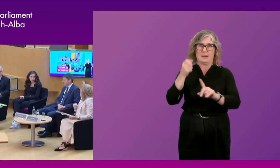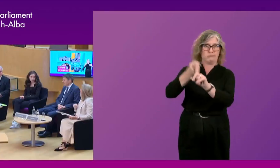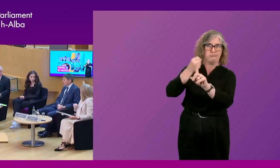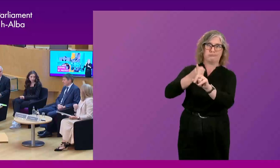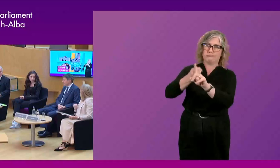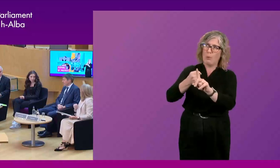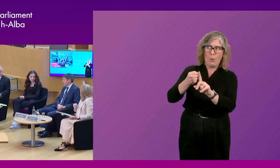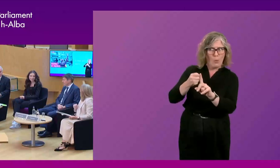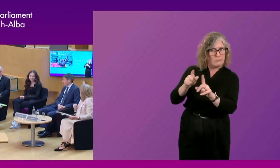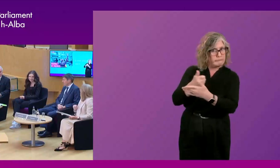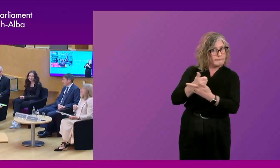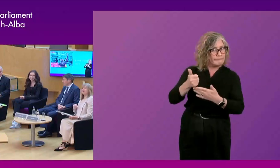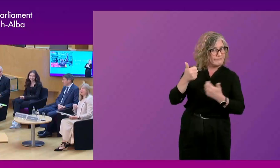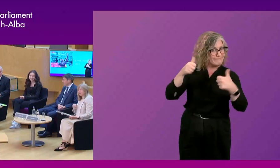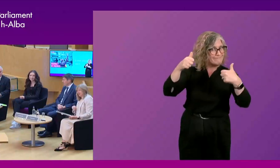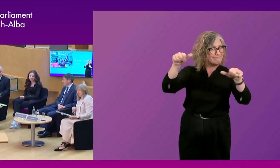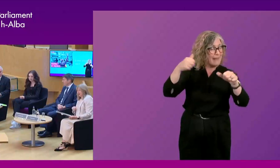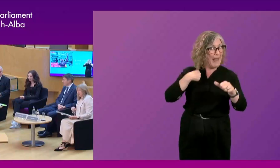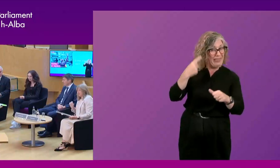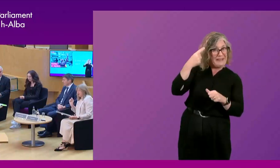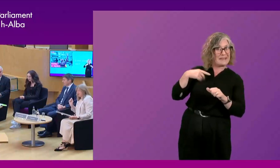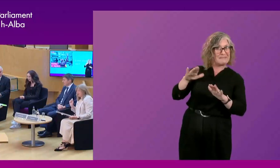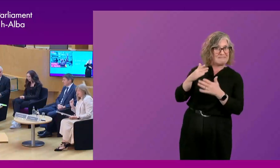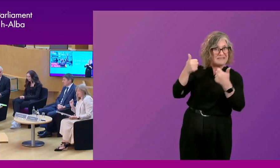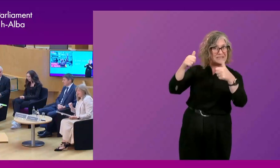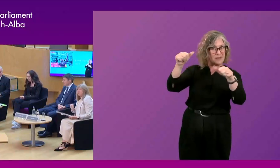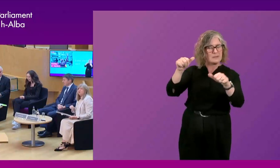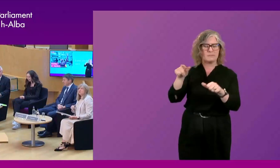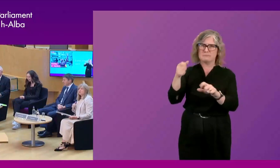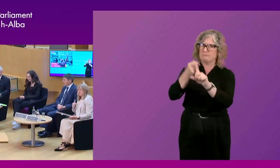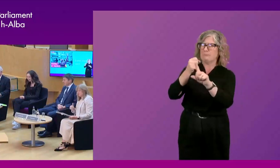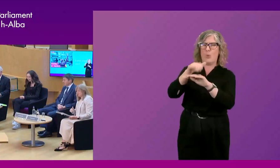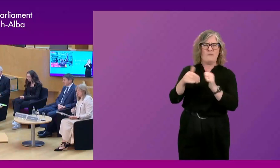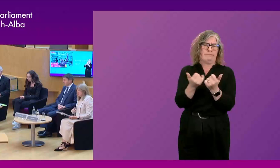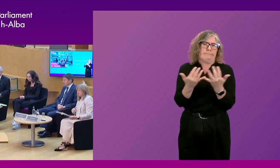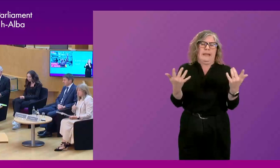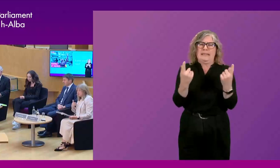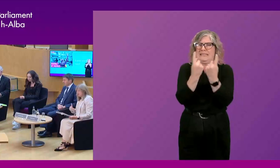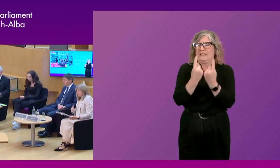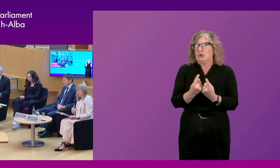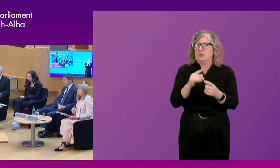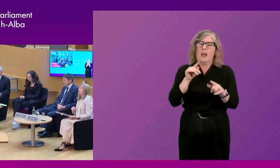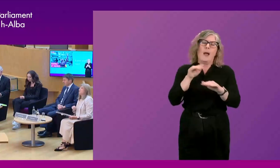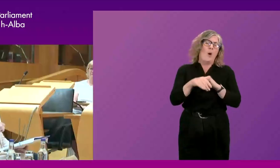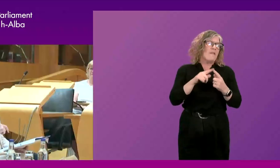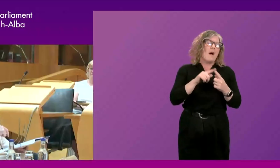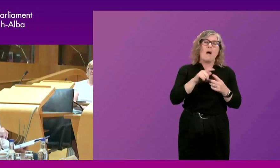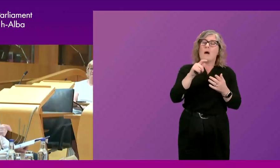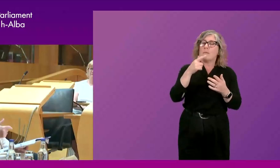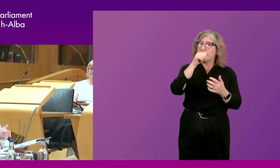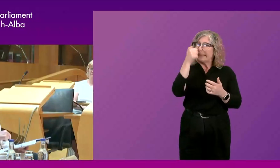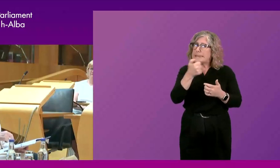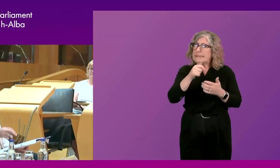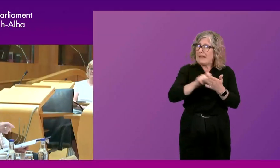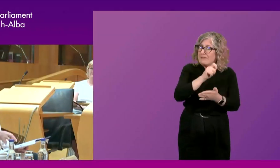always very successfully, in my opinion, on many issues such as votes at 16, equal marriage, and more recently,